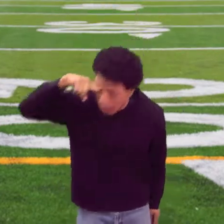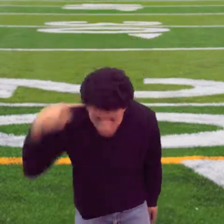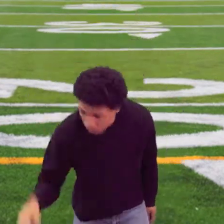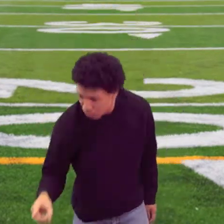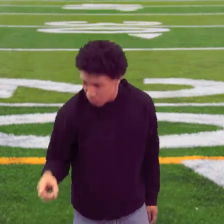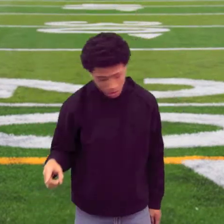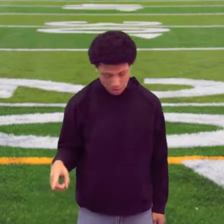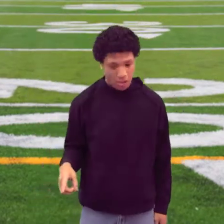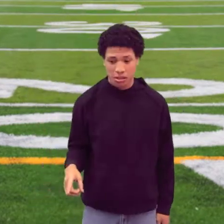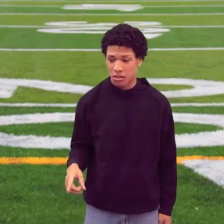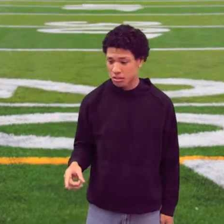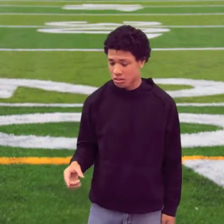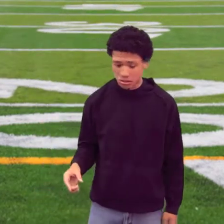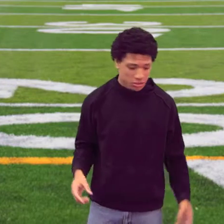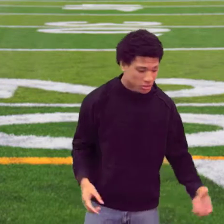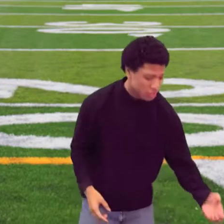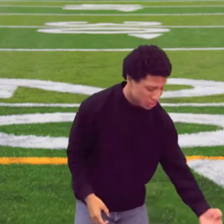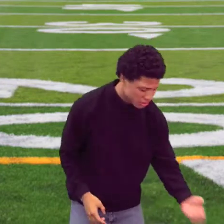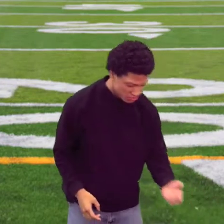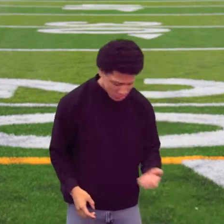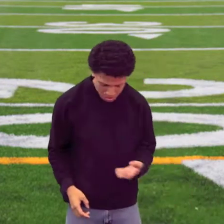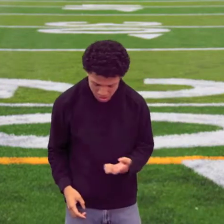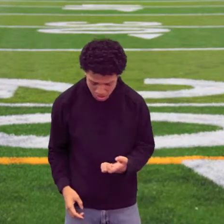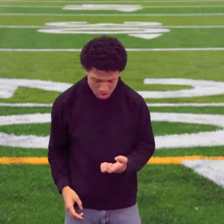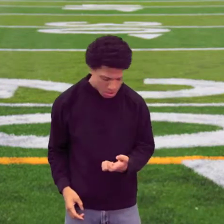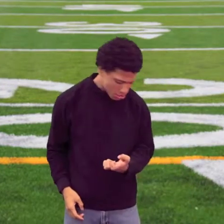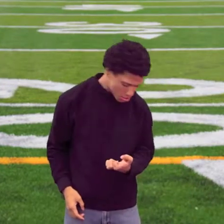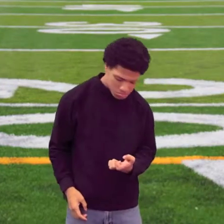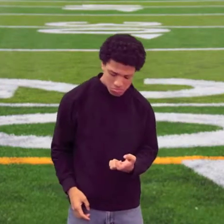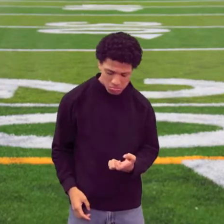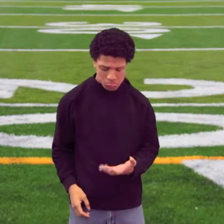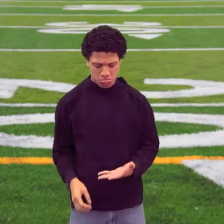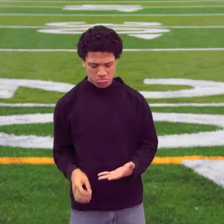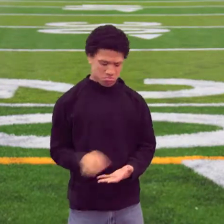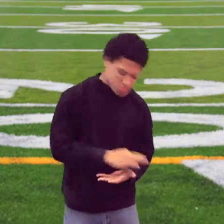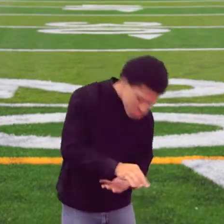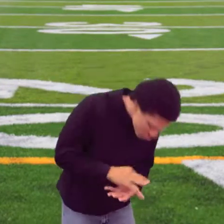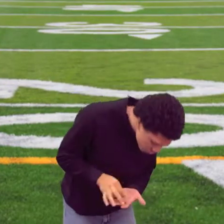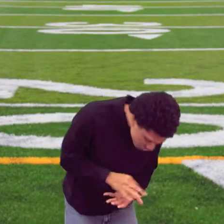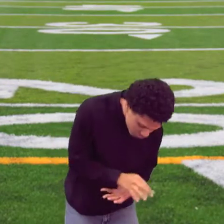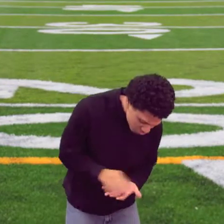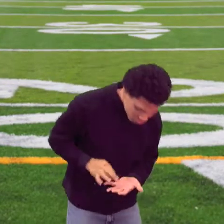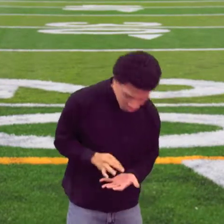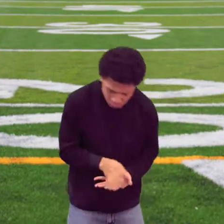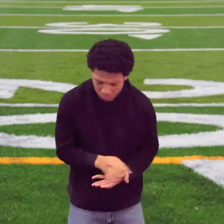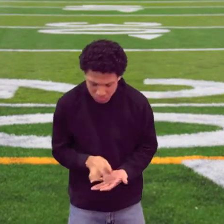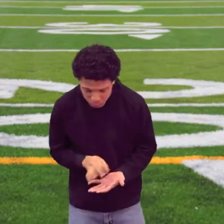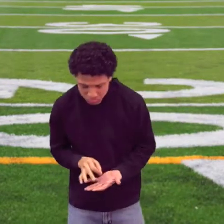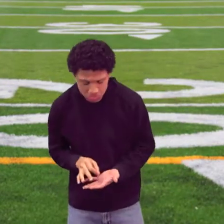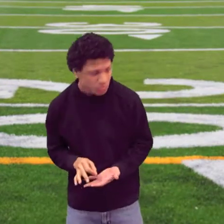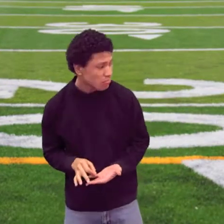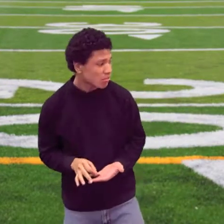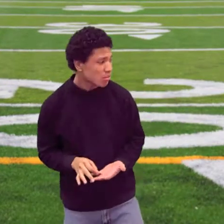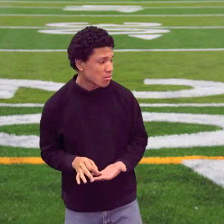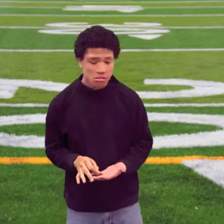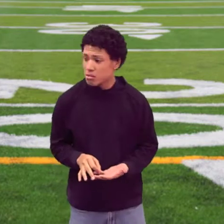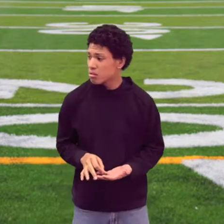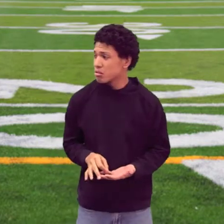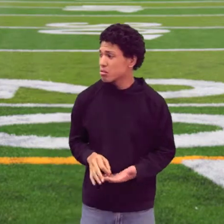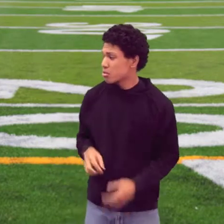Okay, I'd help all these ladies that much for you to see their stories as well. They are all good. don't like my car.